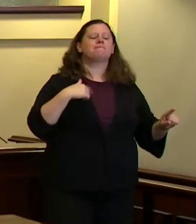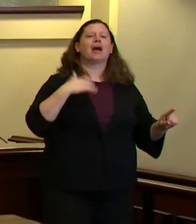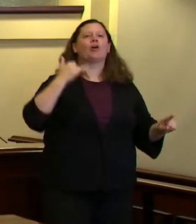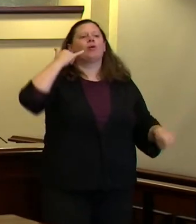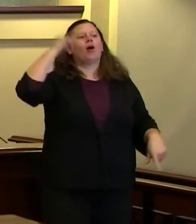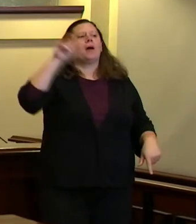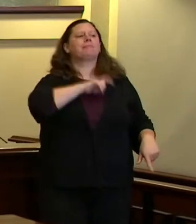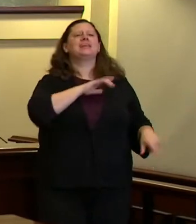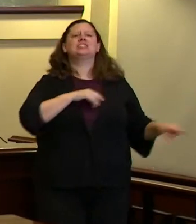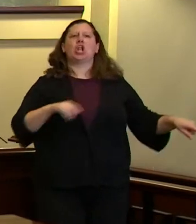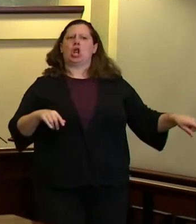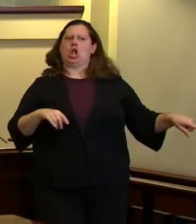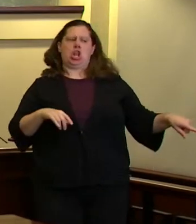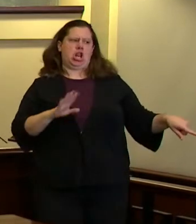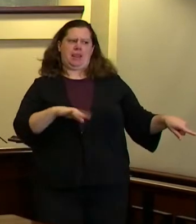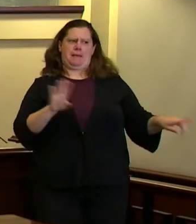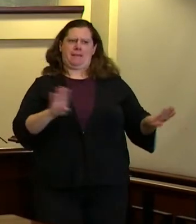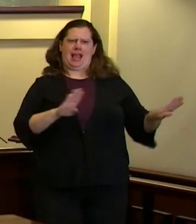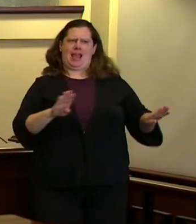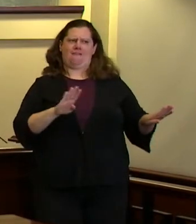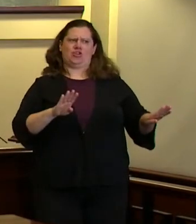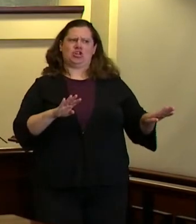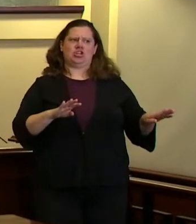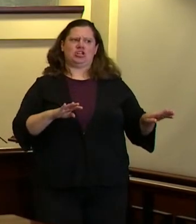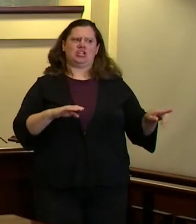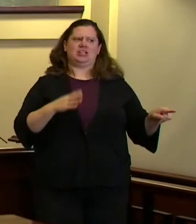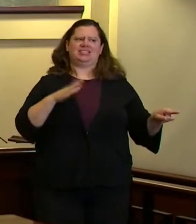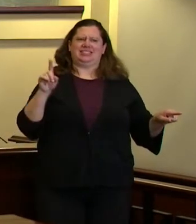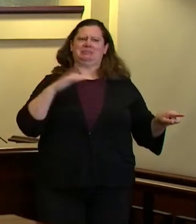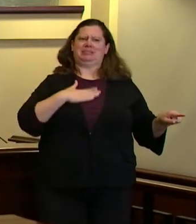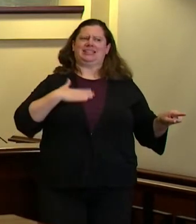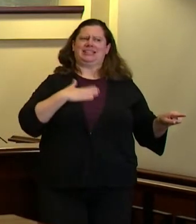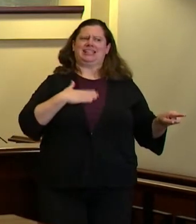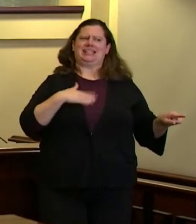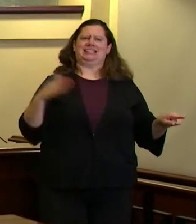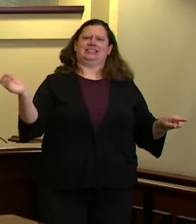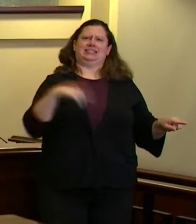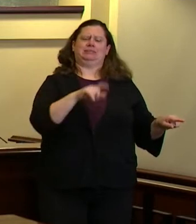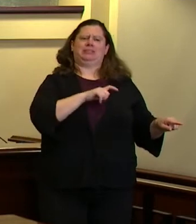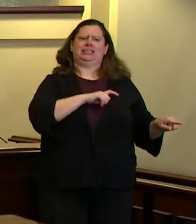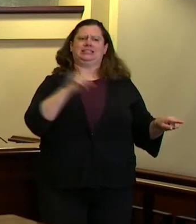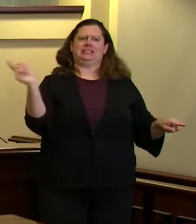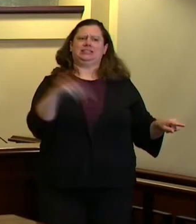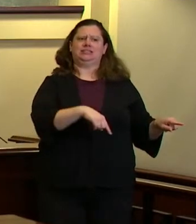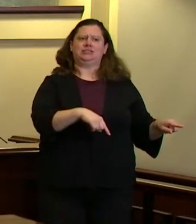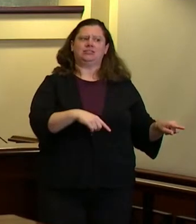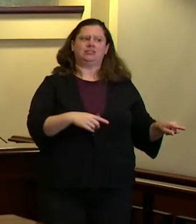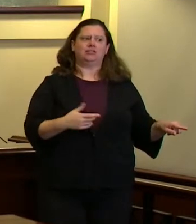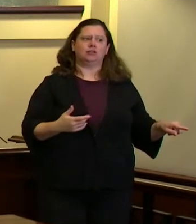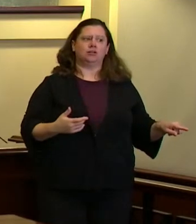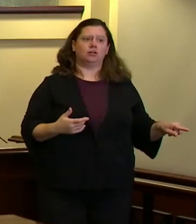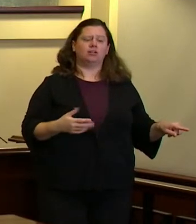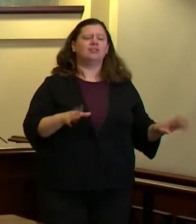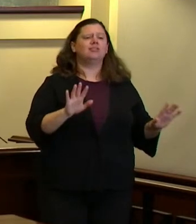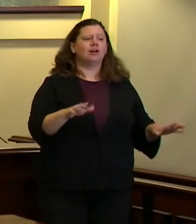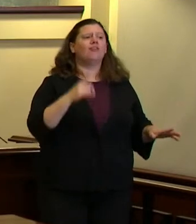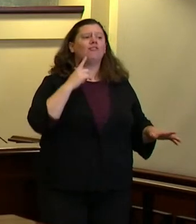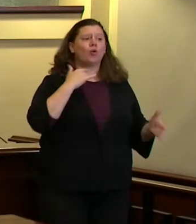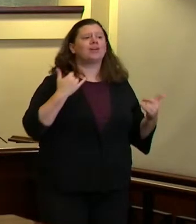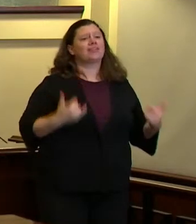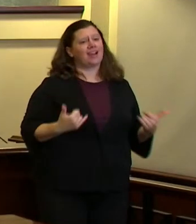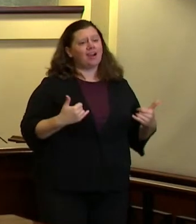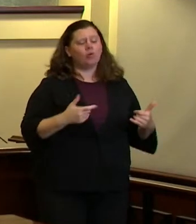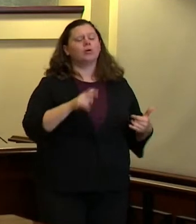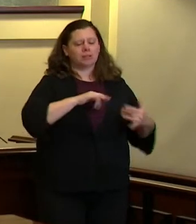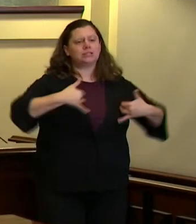some particular way please send somebody right now that somebody is the police and even the police